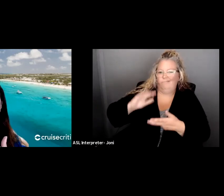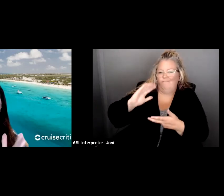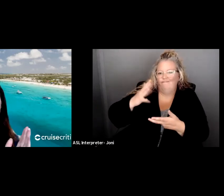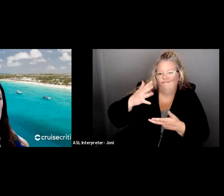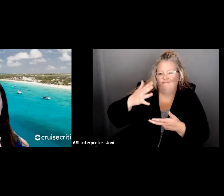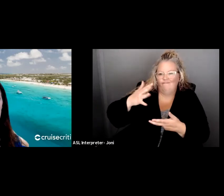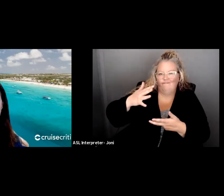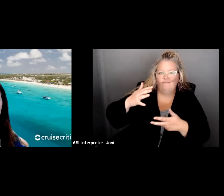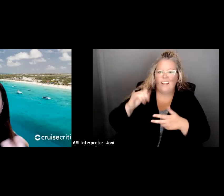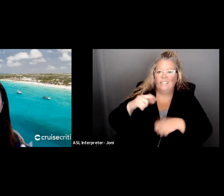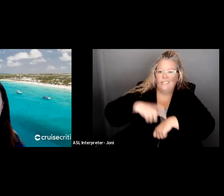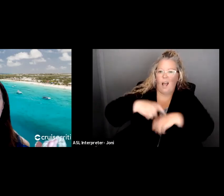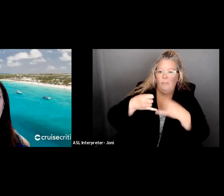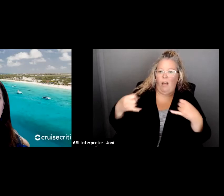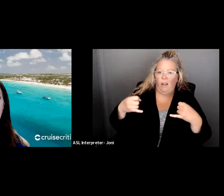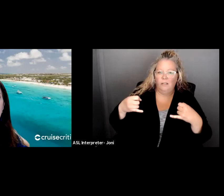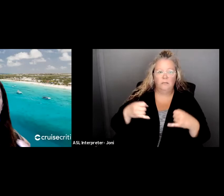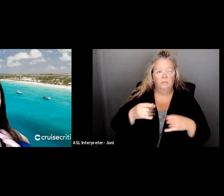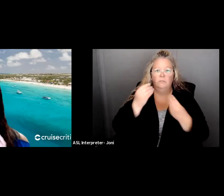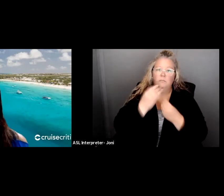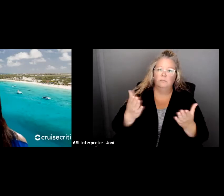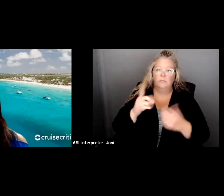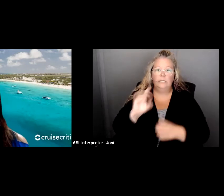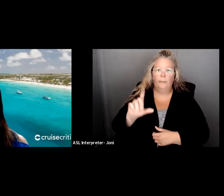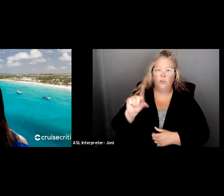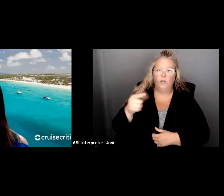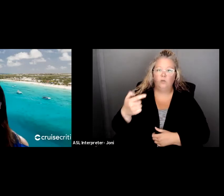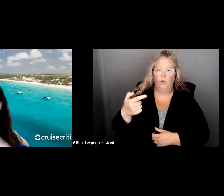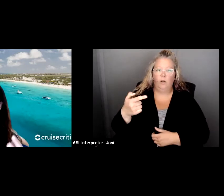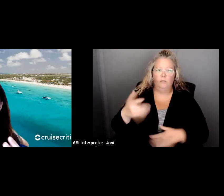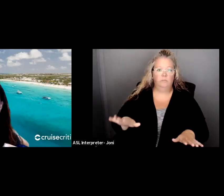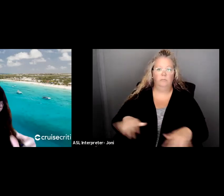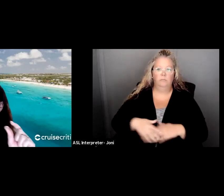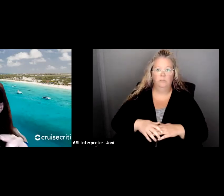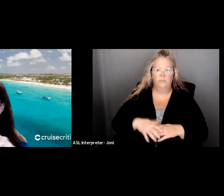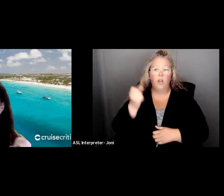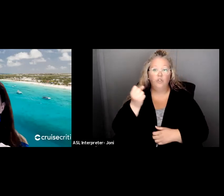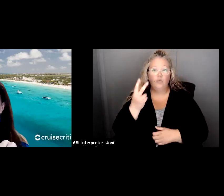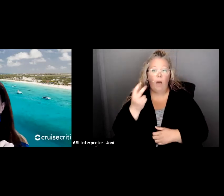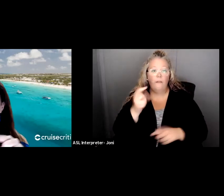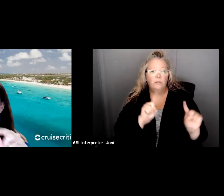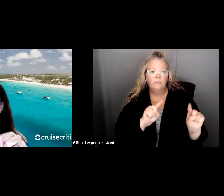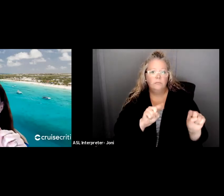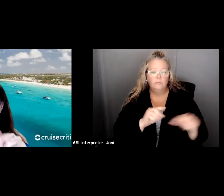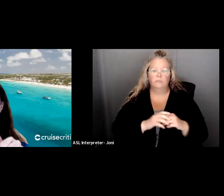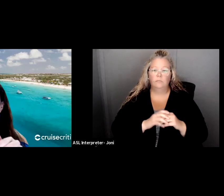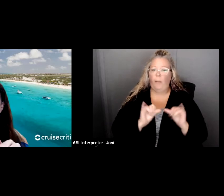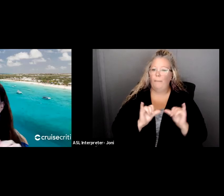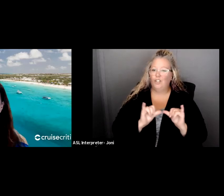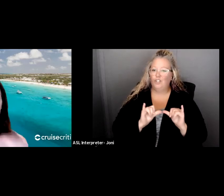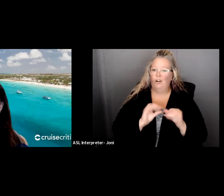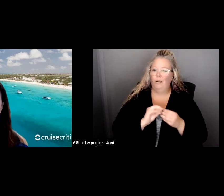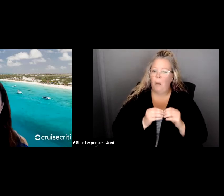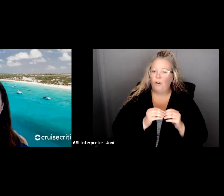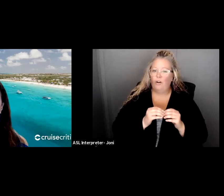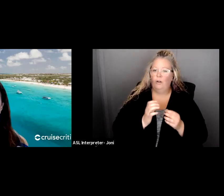The first one is December, 2021. That's your timeline. The 12 regular attendees is a measure. This isn't, this is useful information,